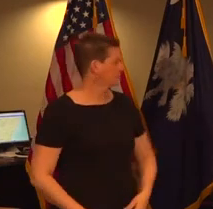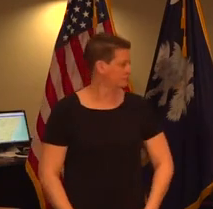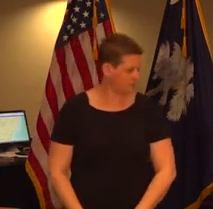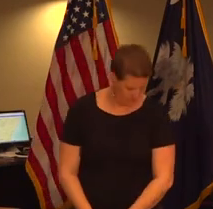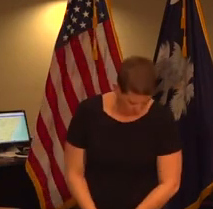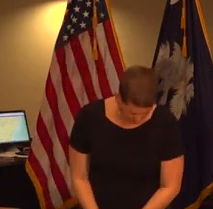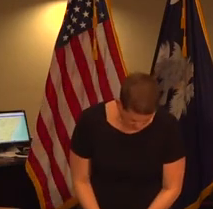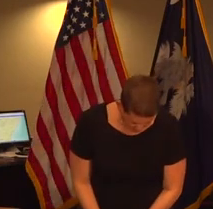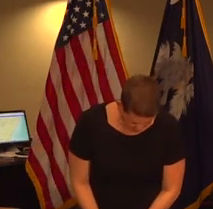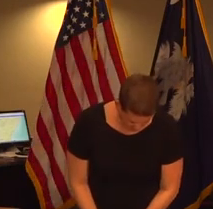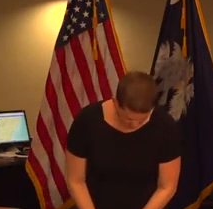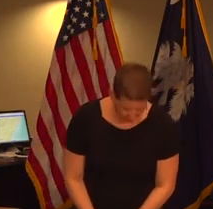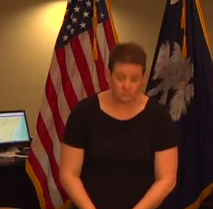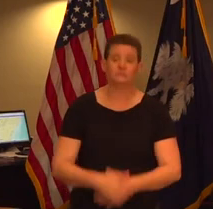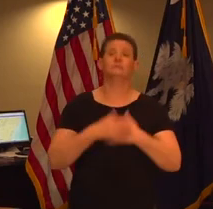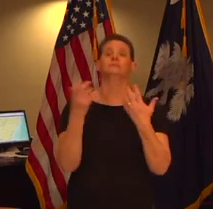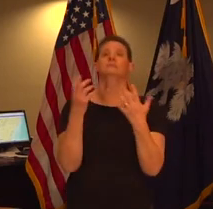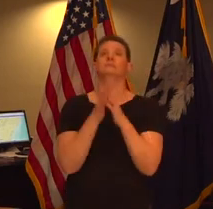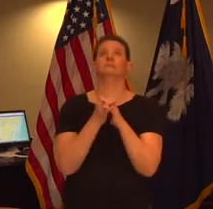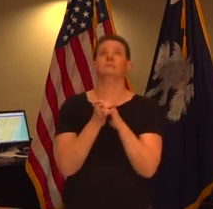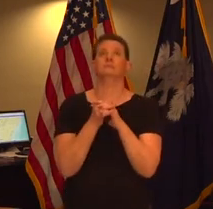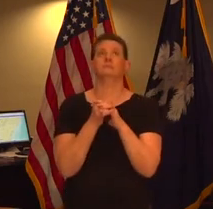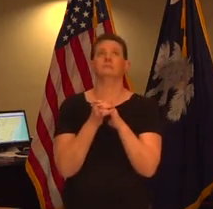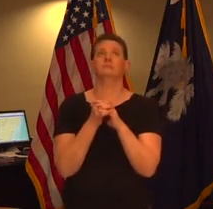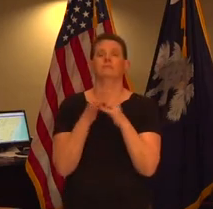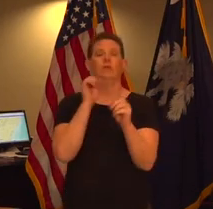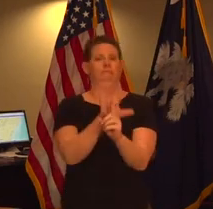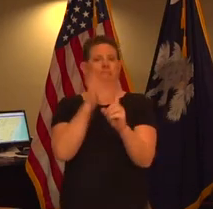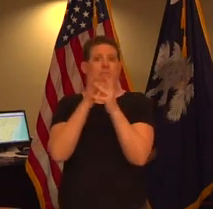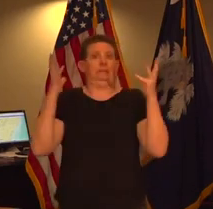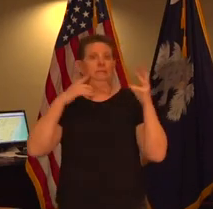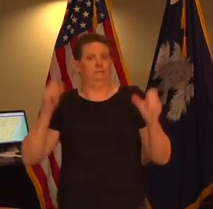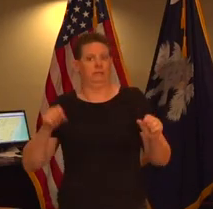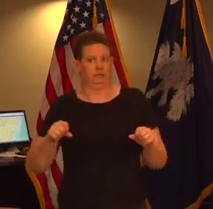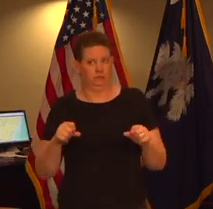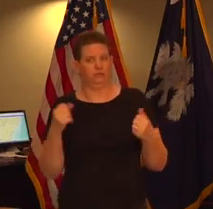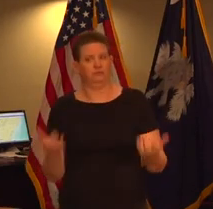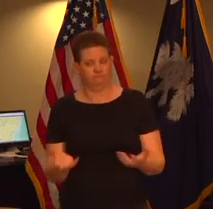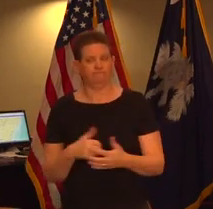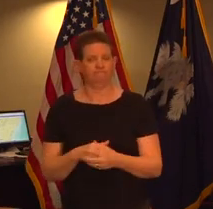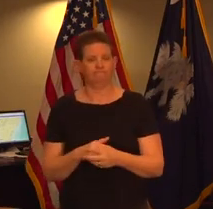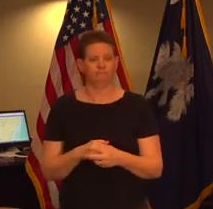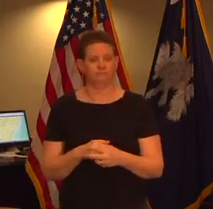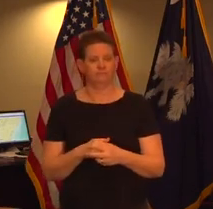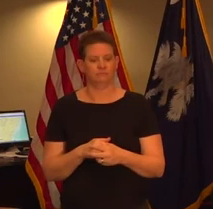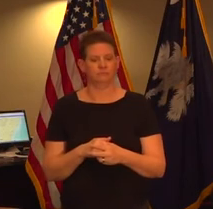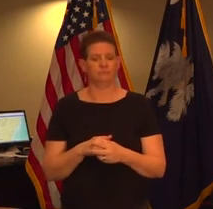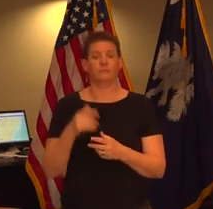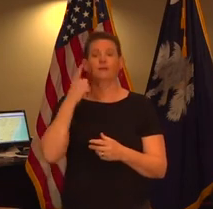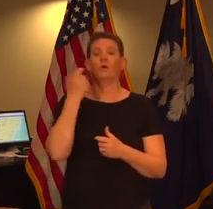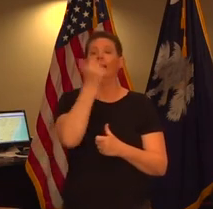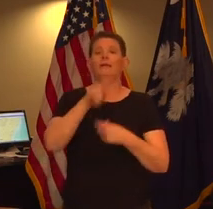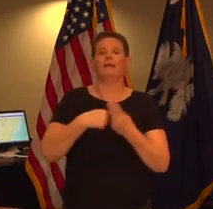so social distancing as much as possible so the we want people to apply social social distancing for voluntary